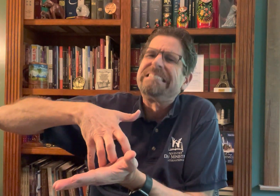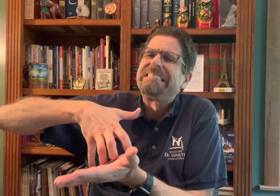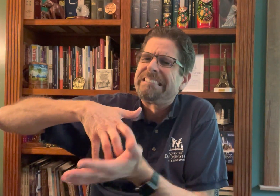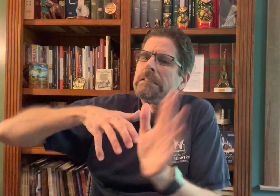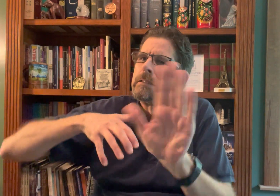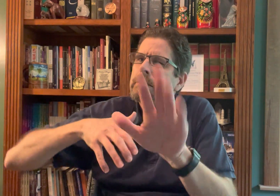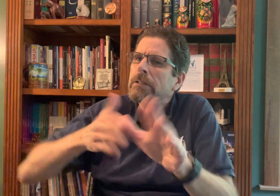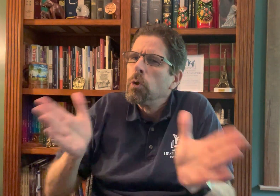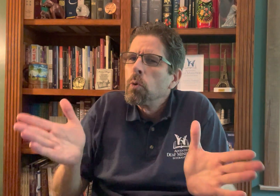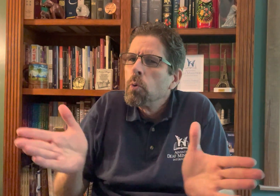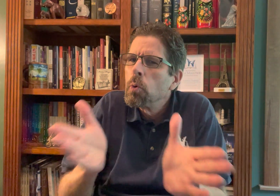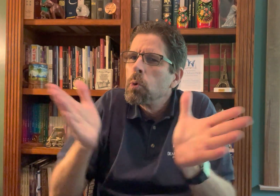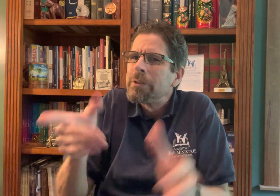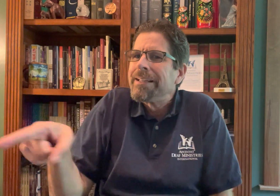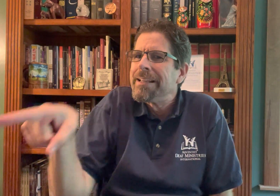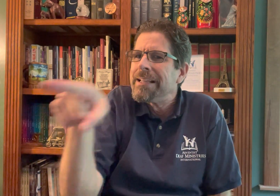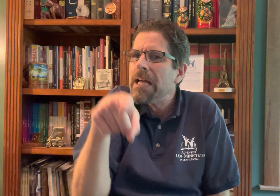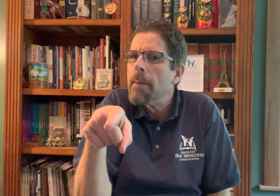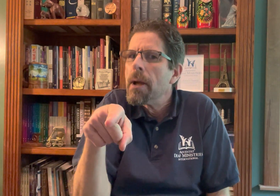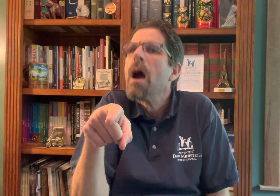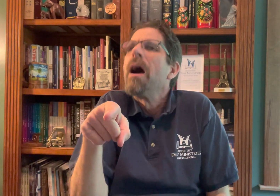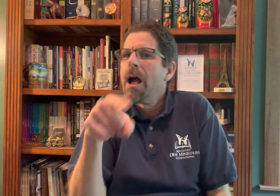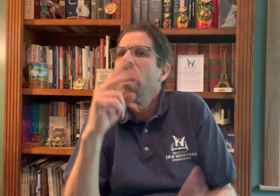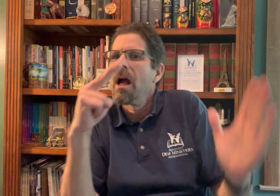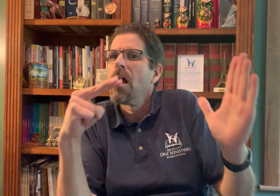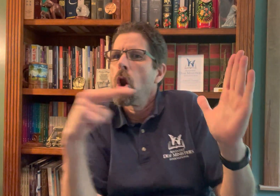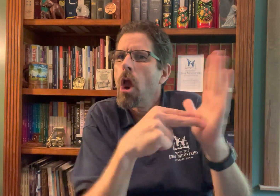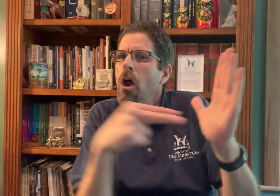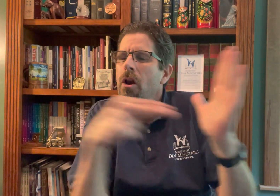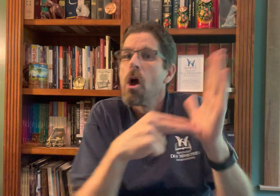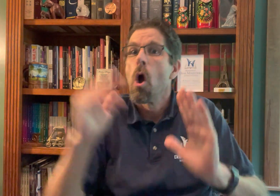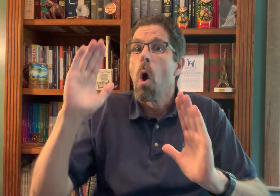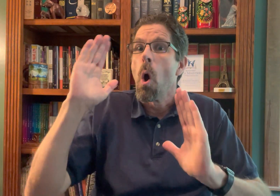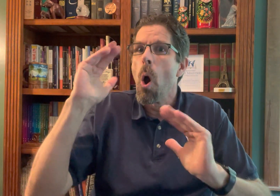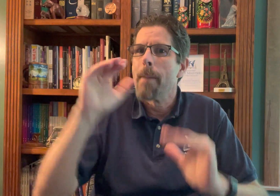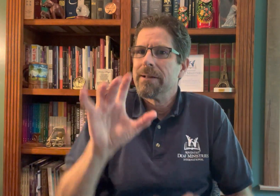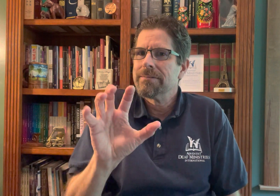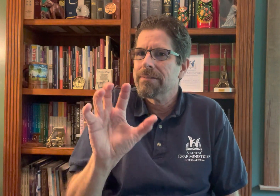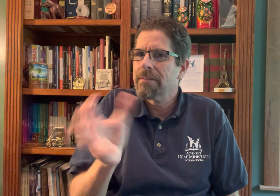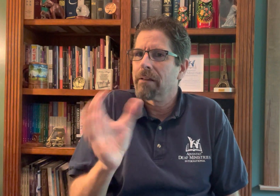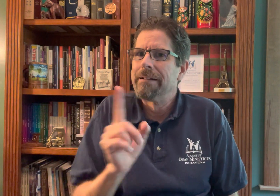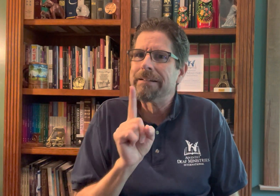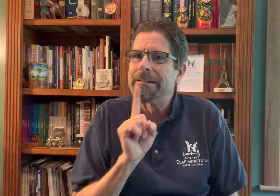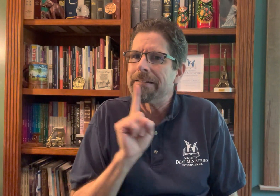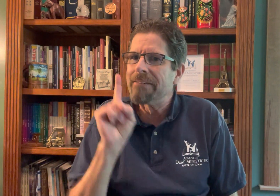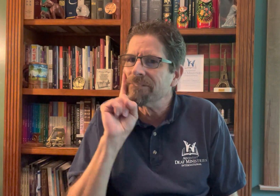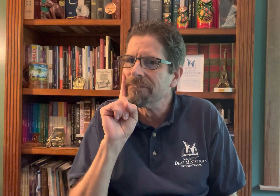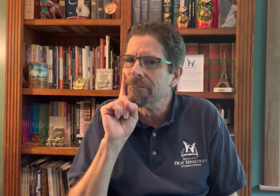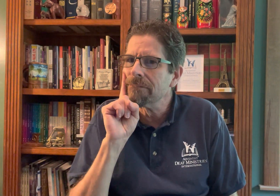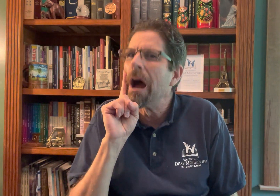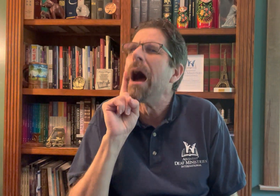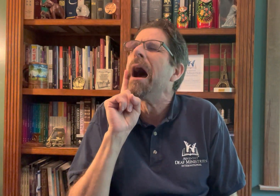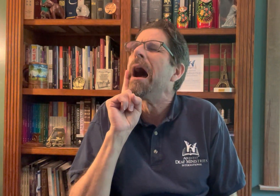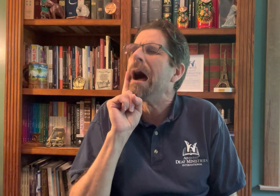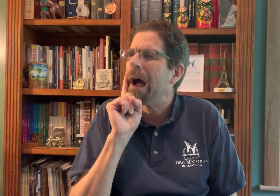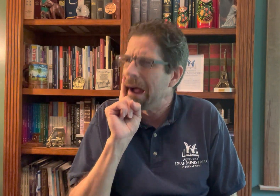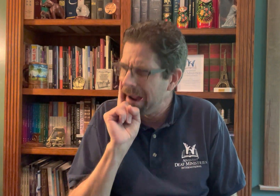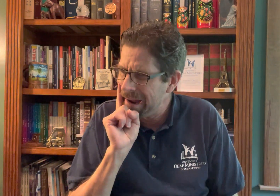And because there's no way to connect with them, because there's no one learning their language, there is a great need for